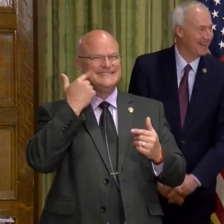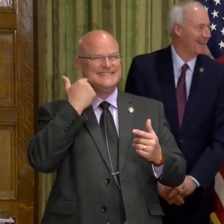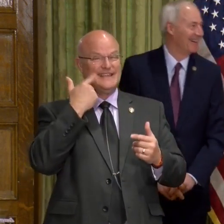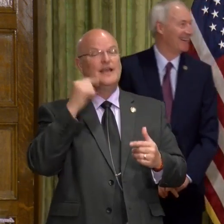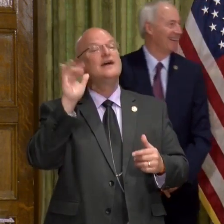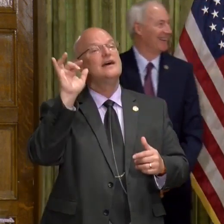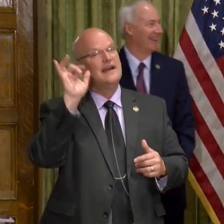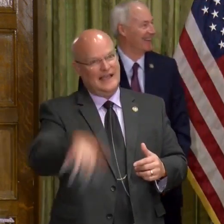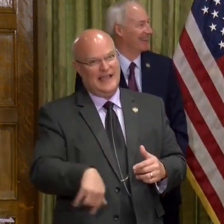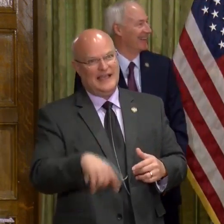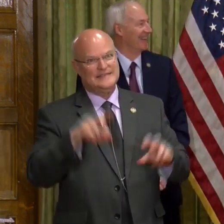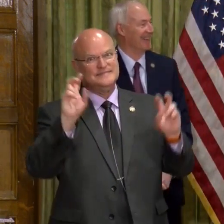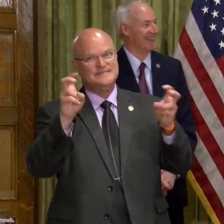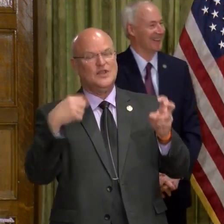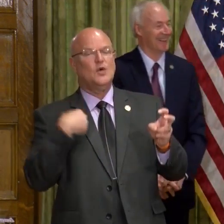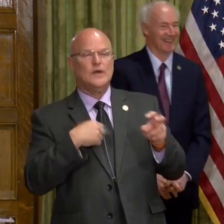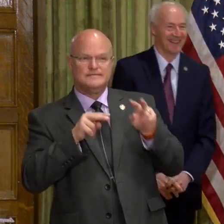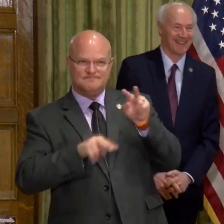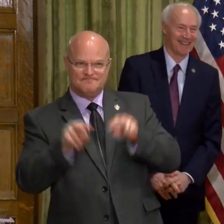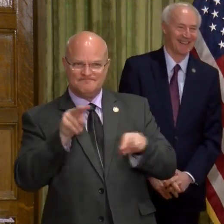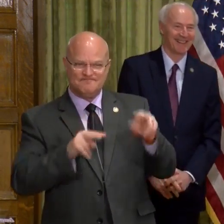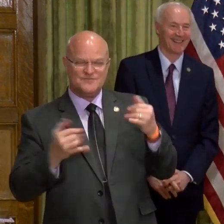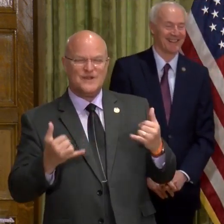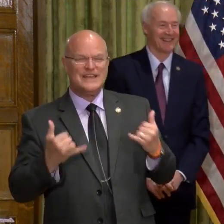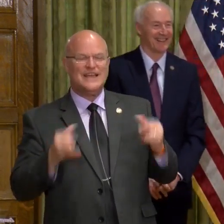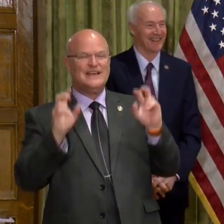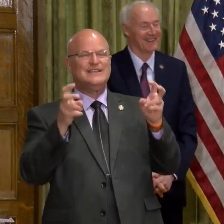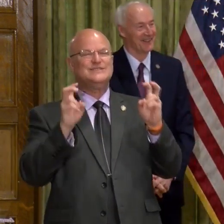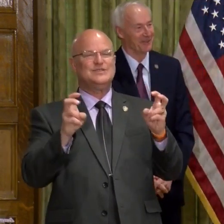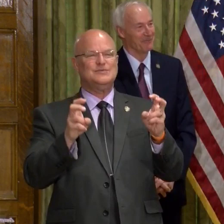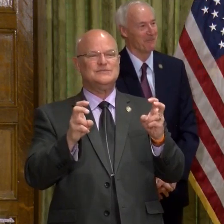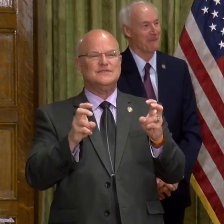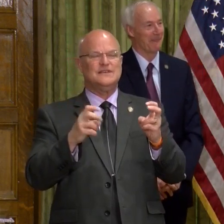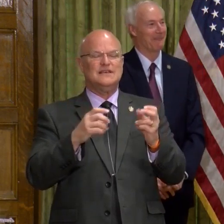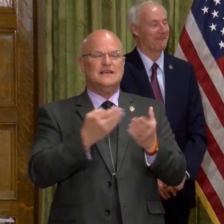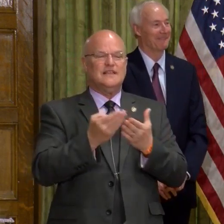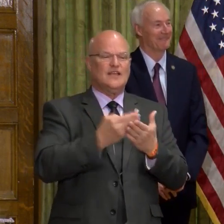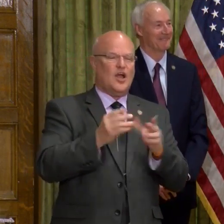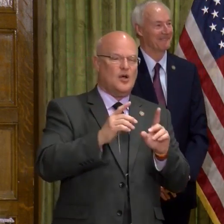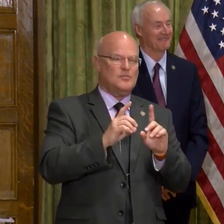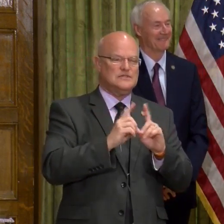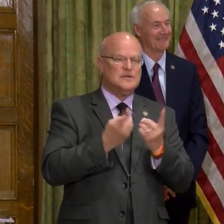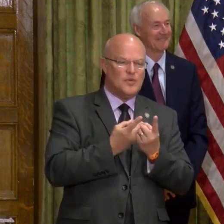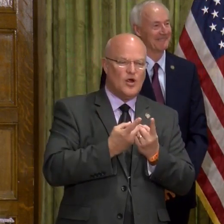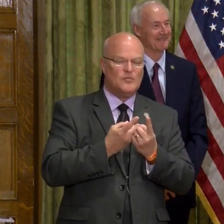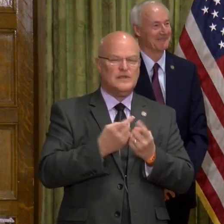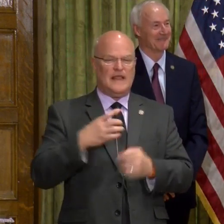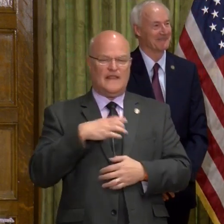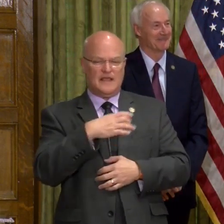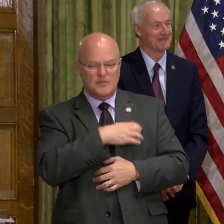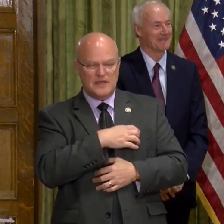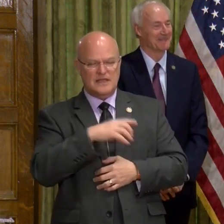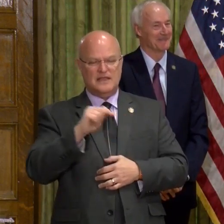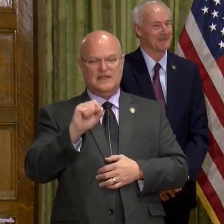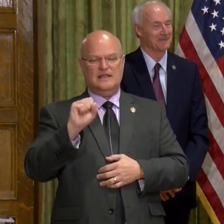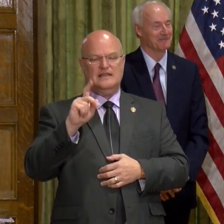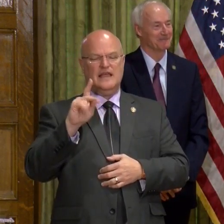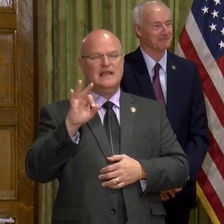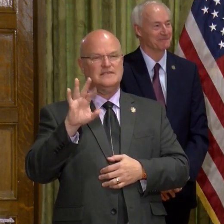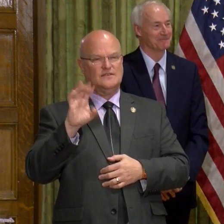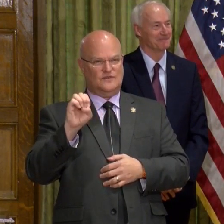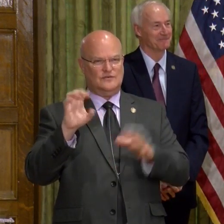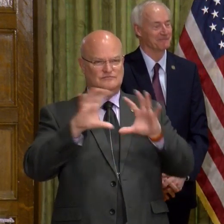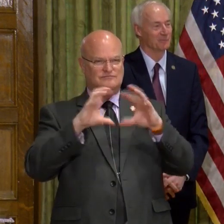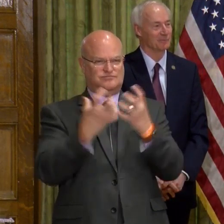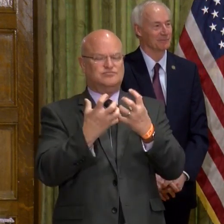We have. It is an issue that we are looking into in terms of the Commerce Department and the Commerce Committee as part of the task force. So I know